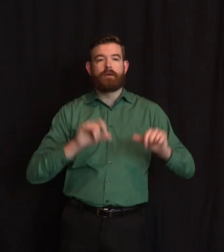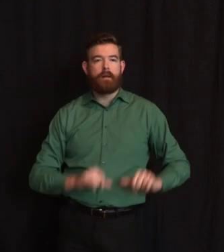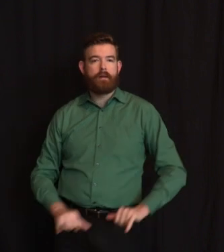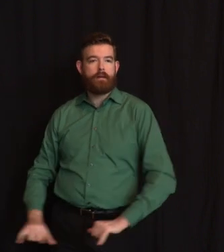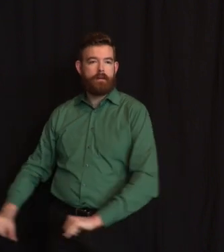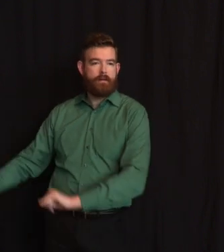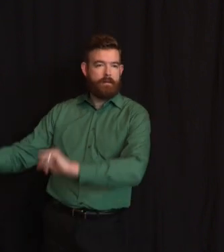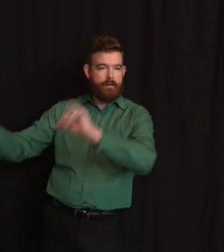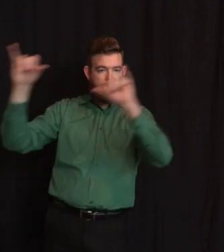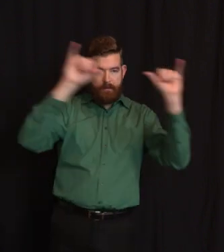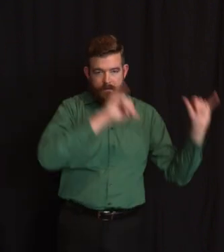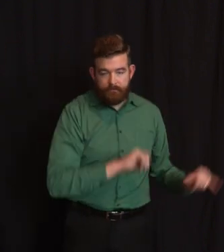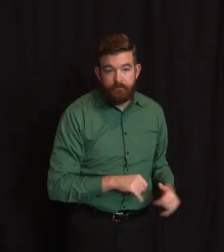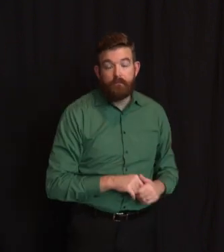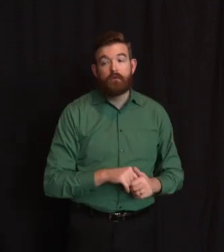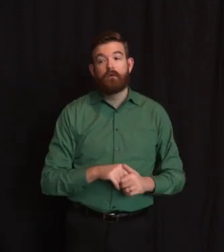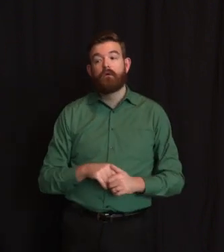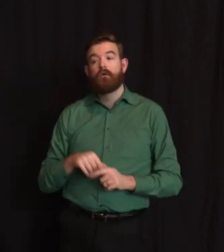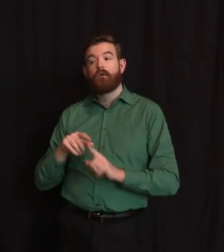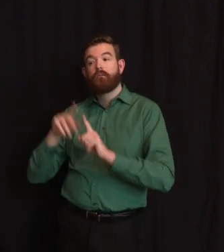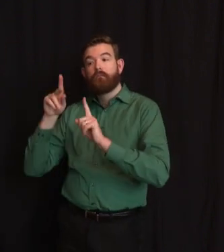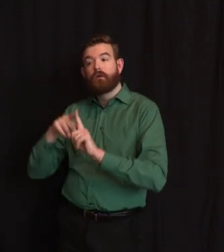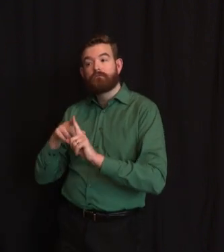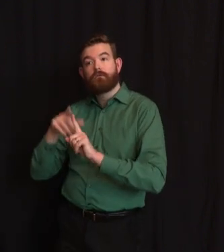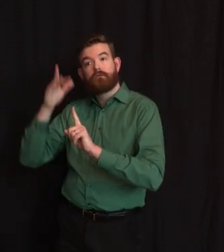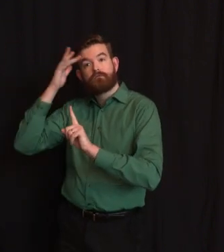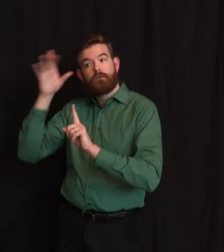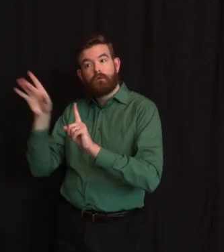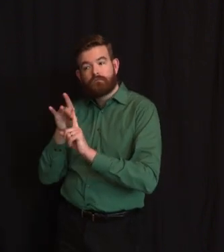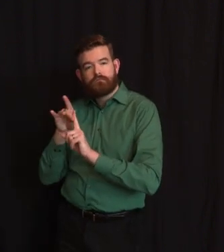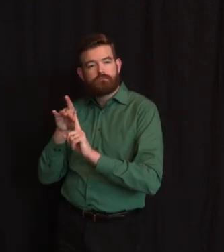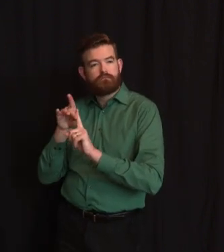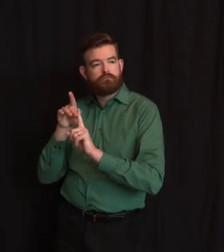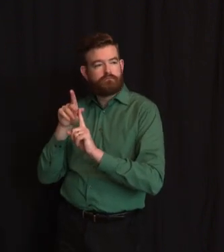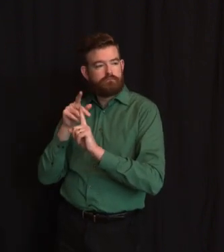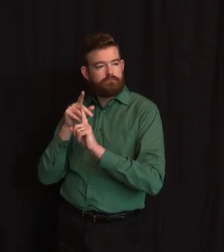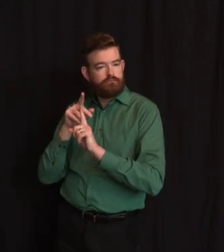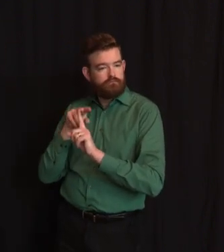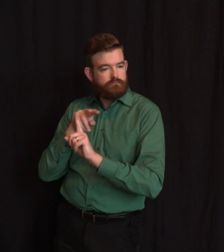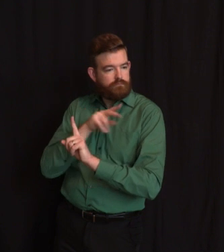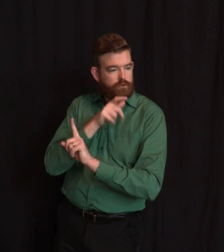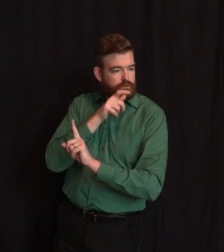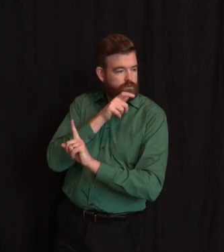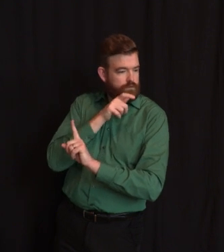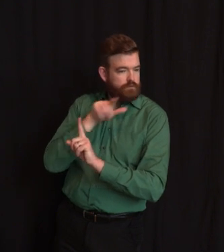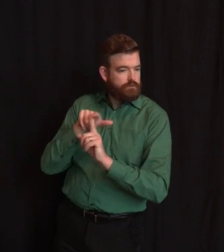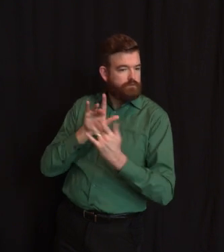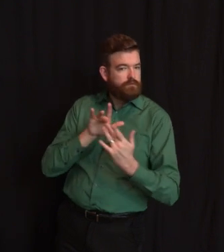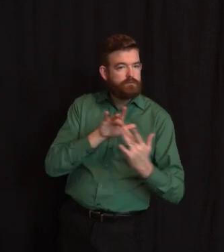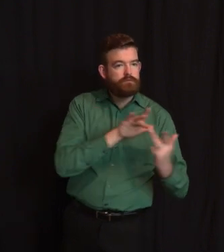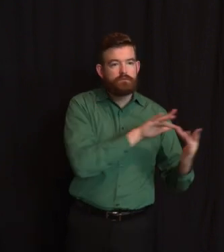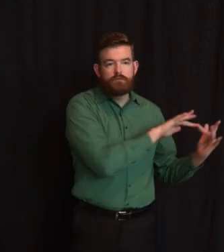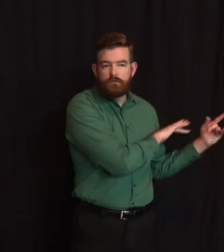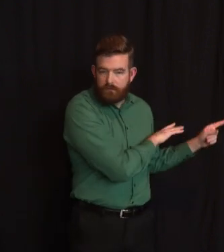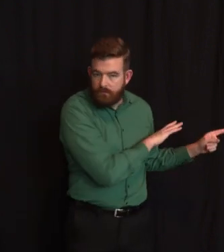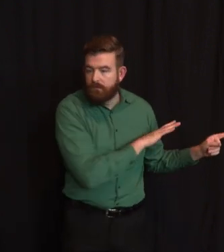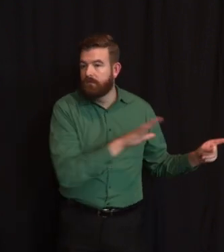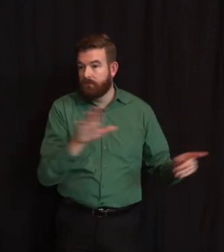to need. I'm going to skip to the last one and give you my personal opinion and then I'll defer to the